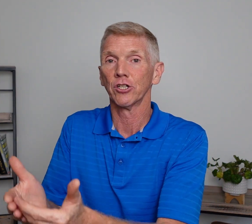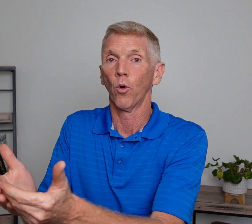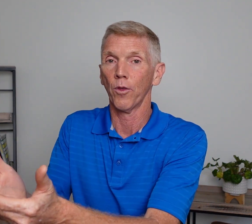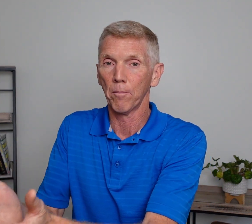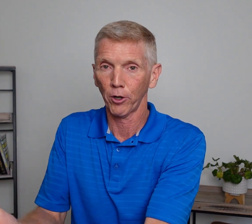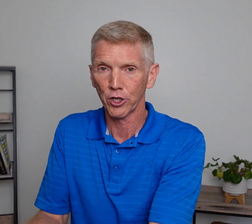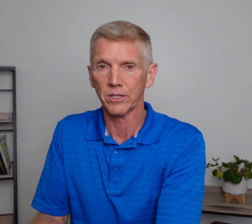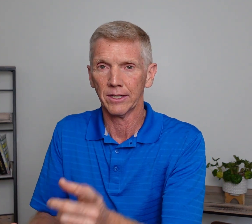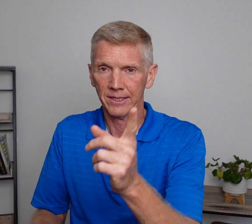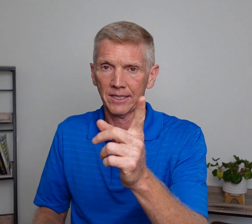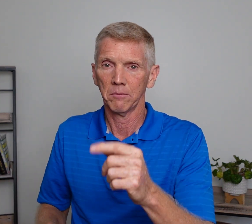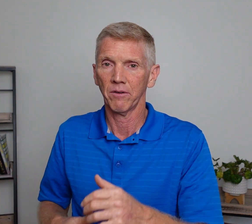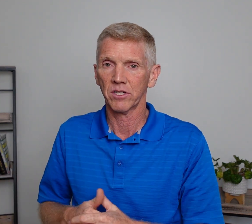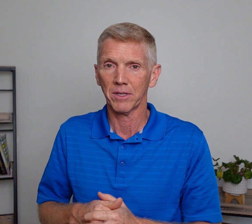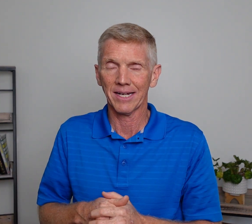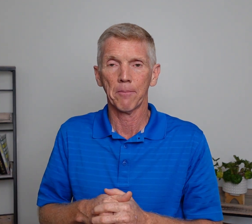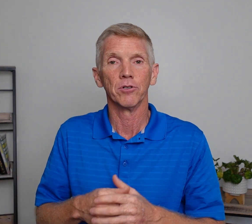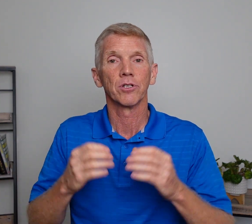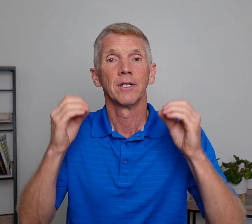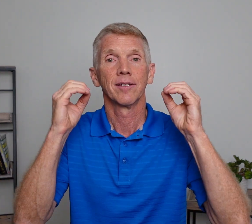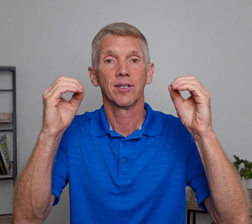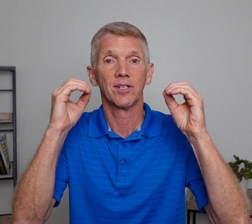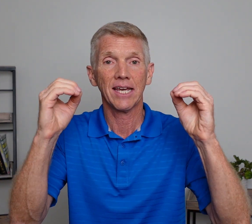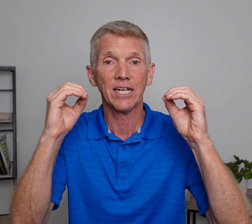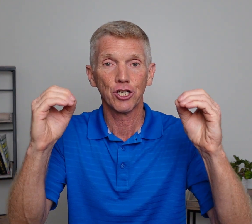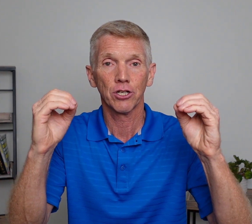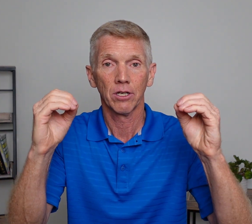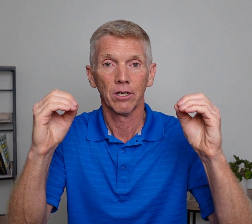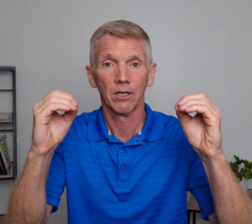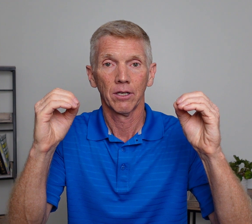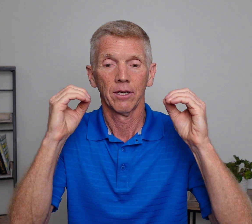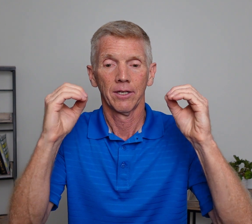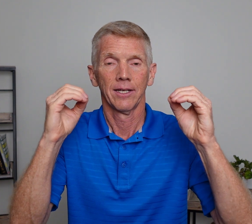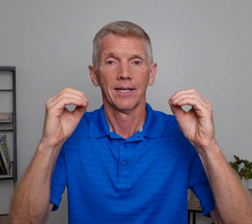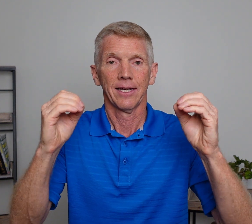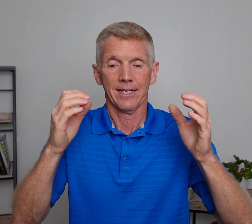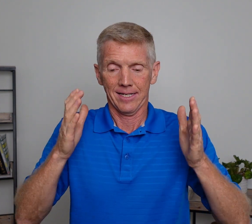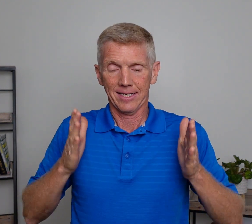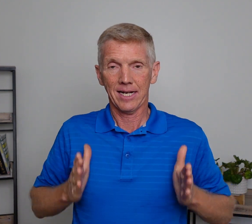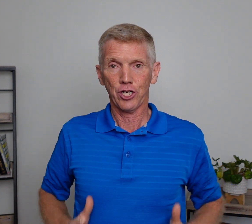or the person. Let give you some examples. To teach. Teacher.